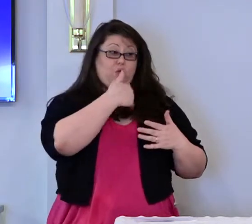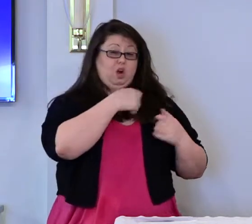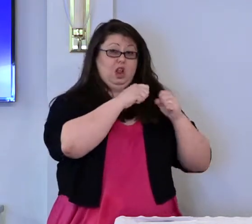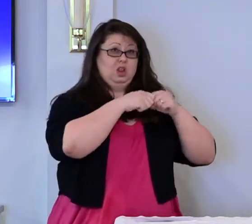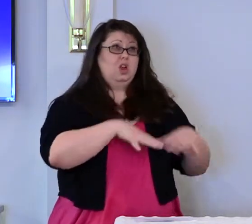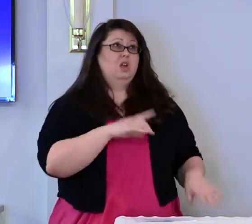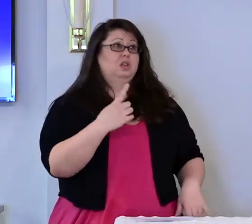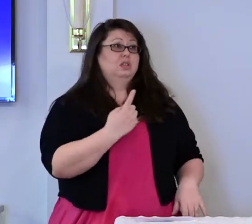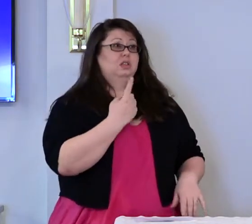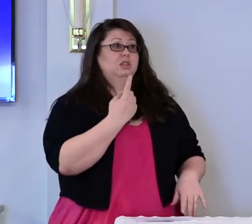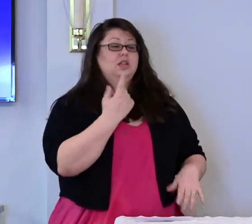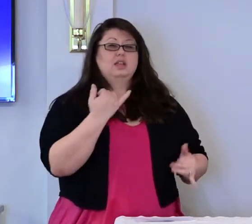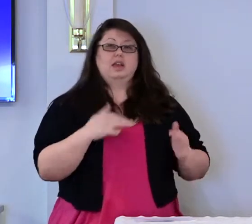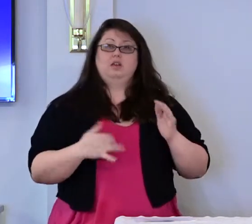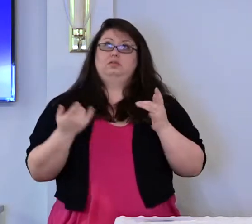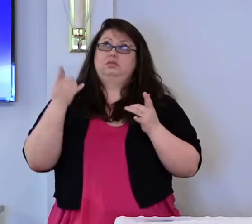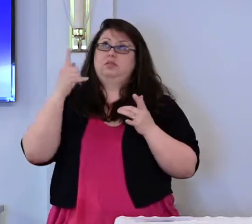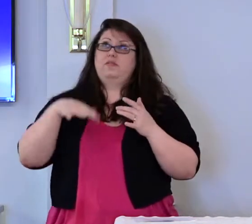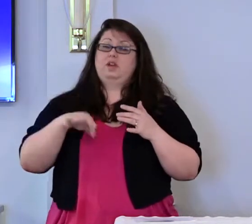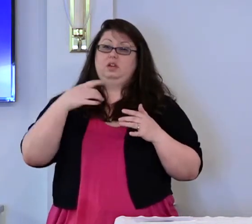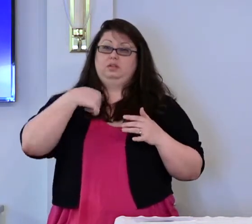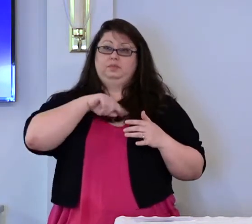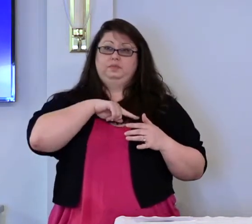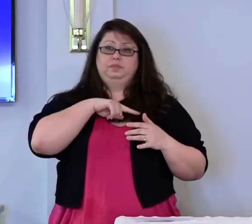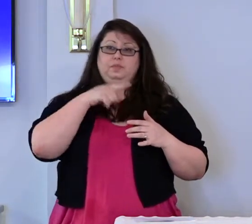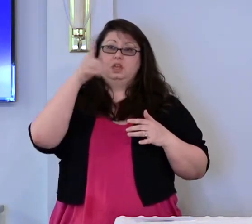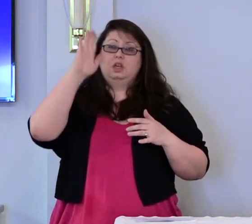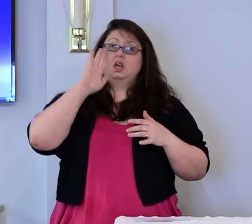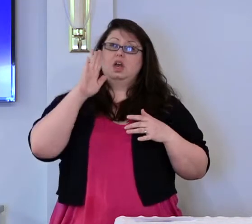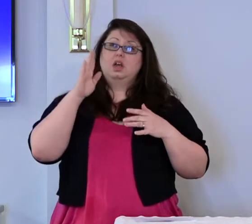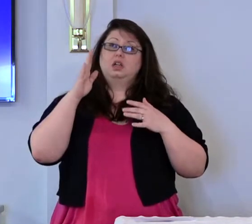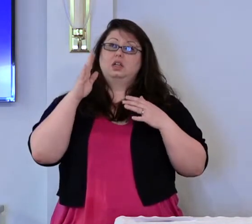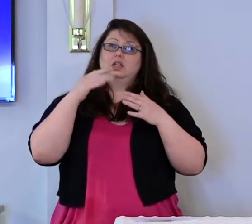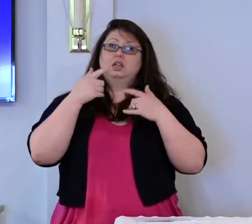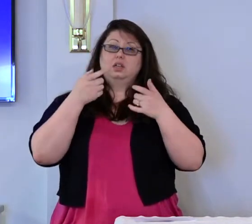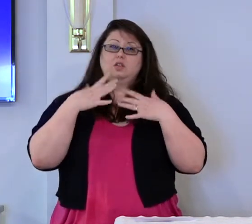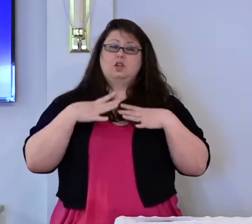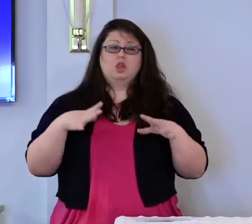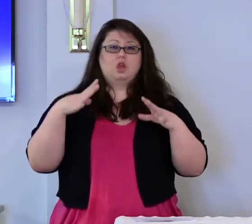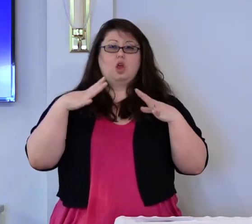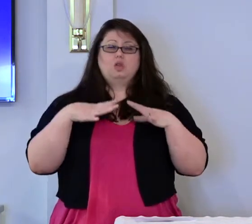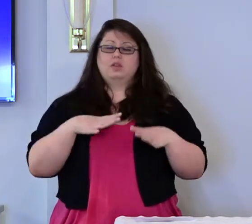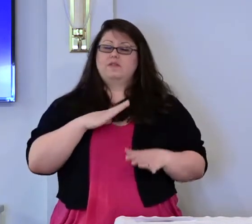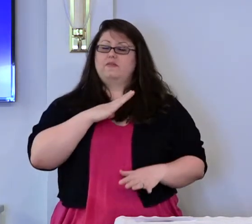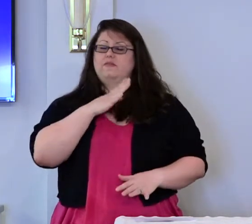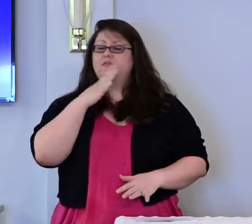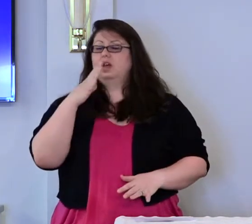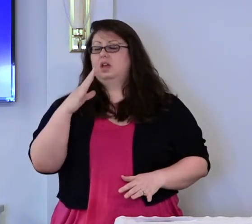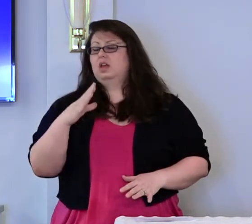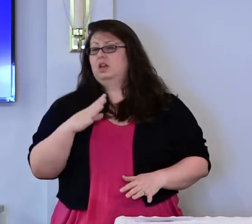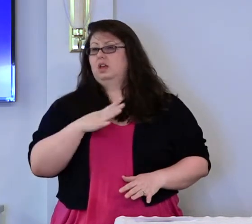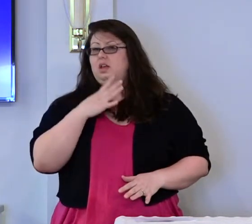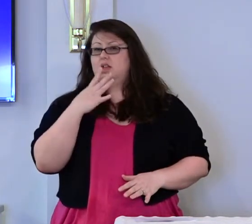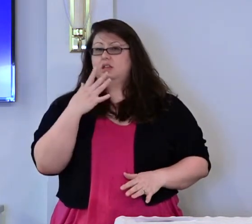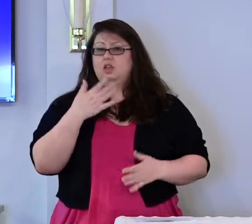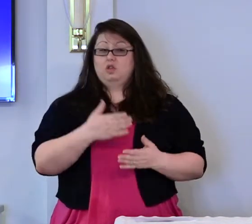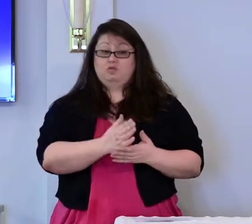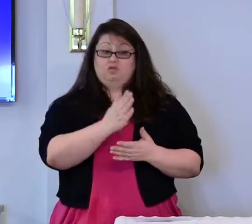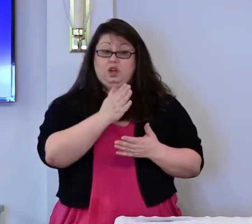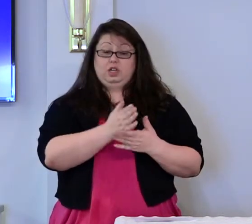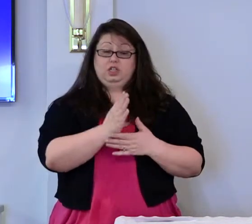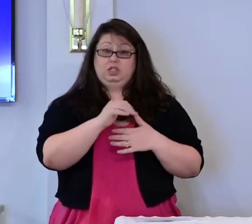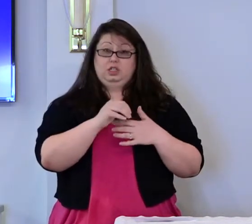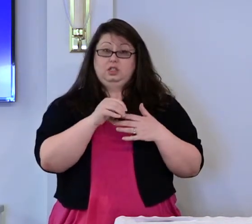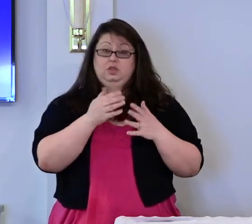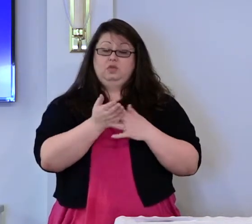we are now found. God clothes you in the finest robes of all, the righteousness of